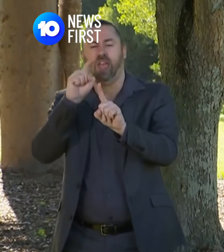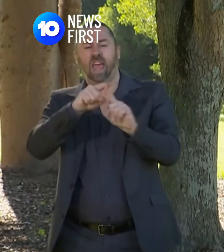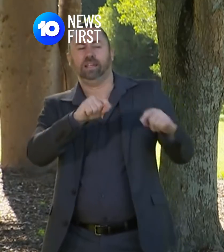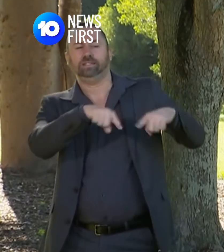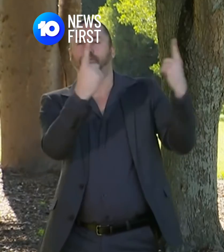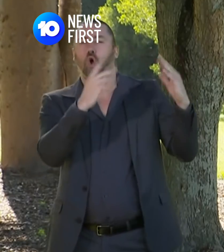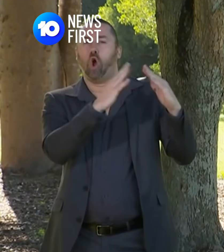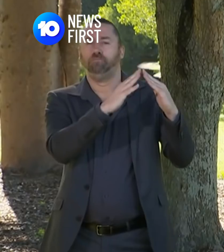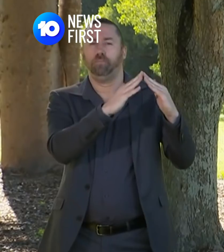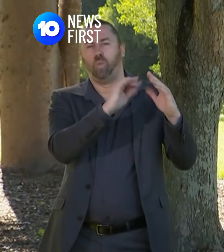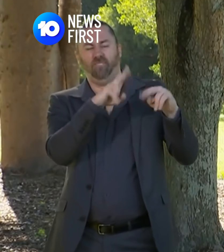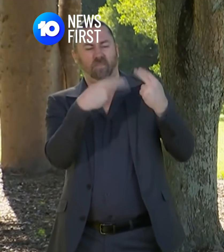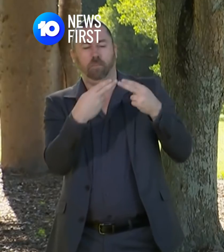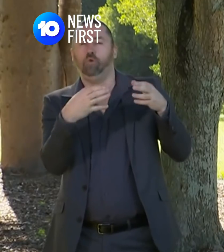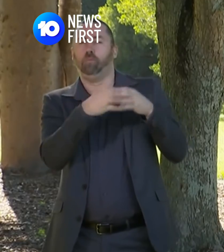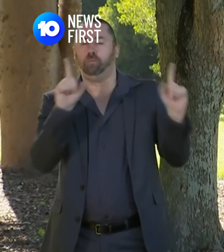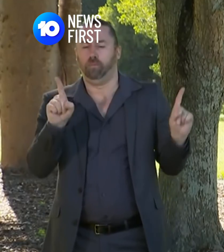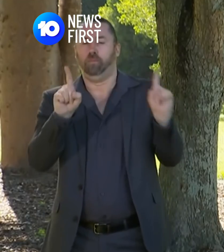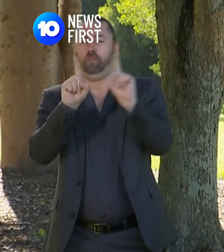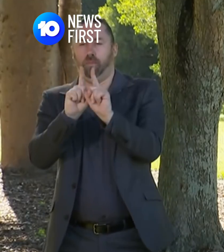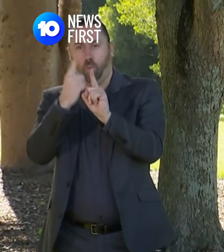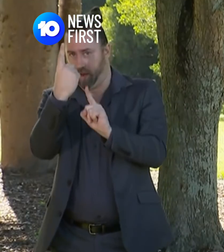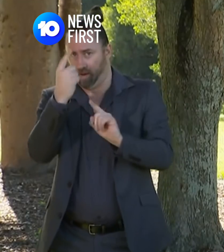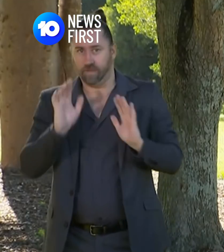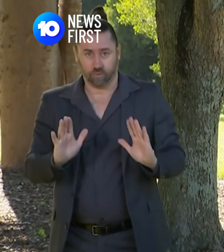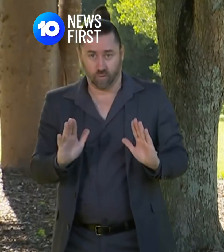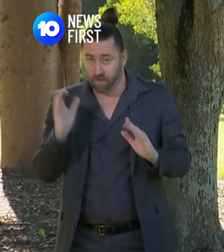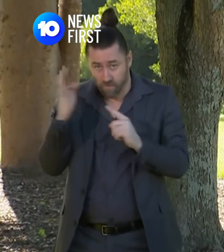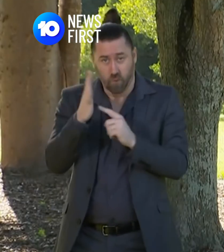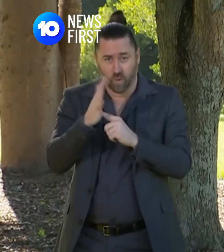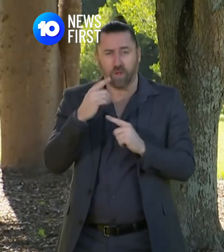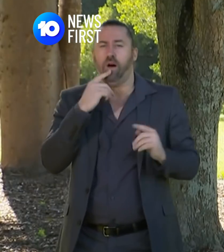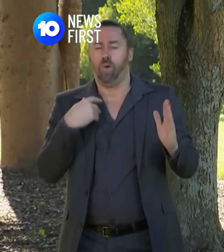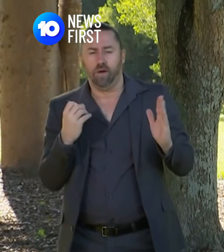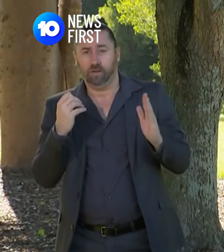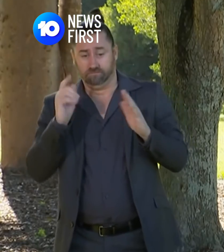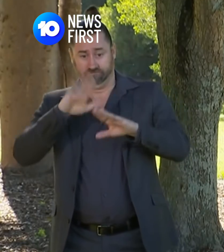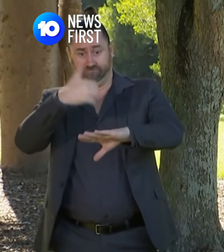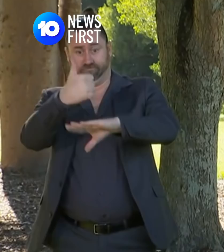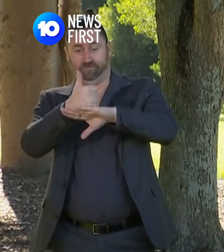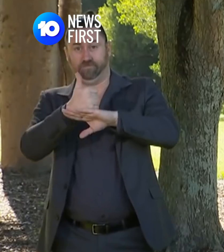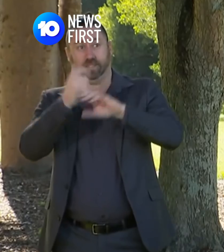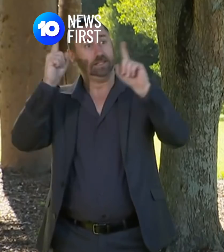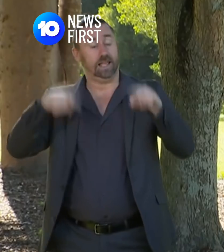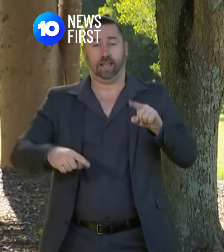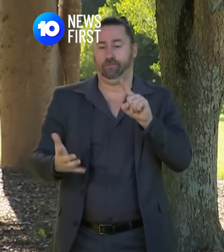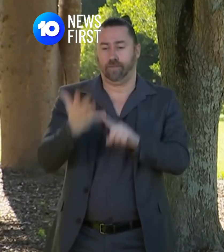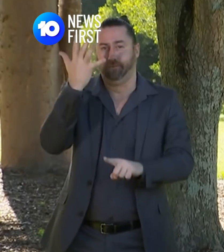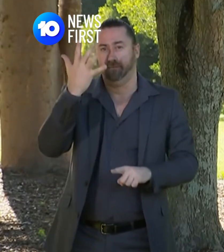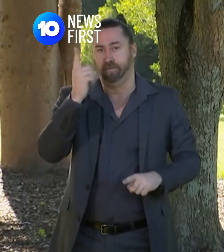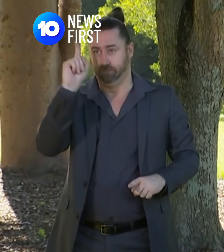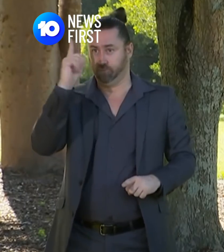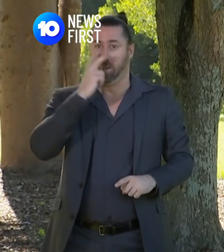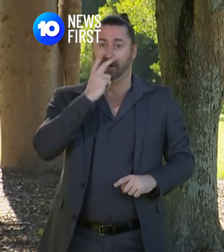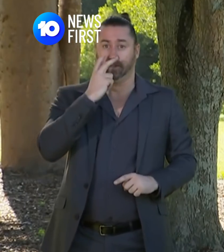a different family group. So that's very important and all that will be put in place from 5pm this afternoon